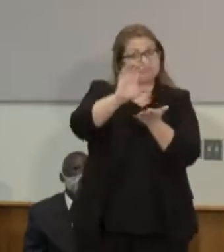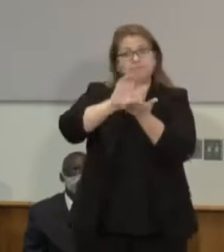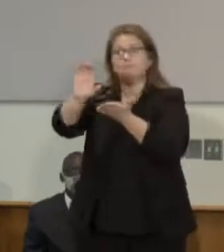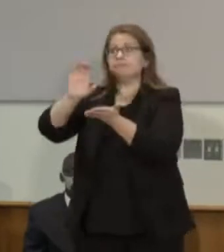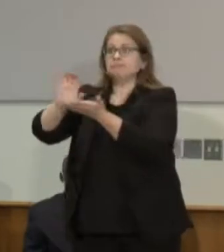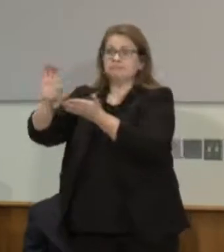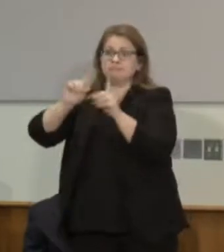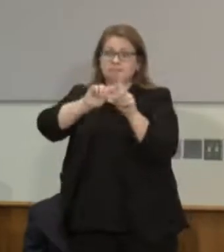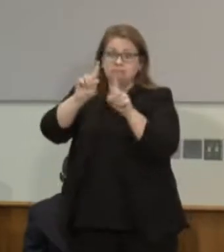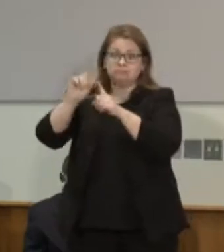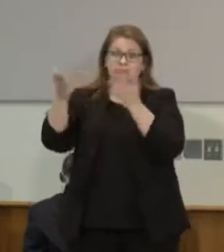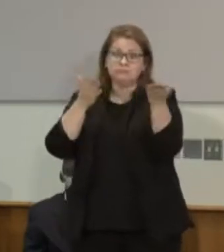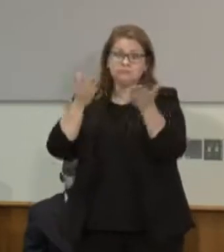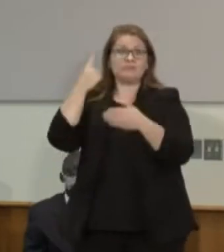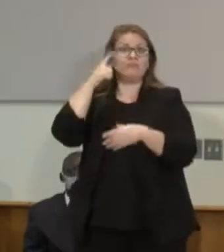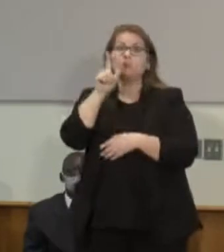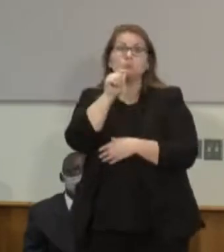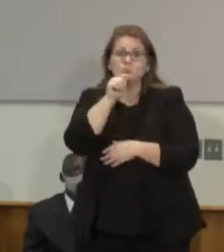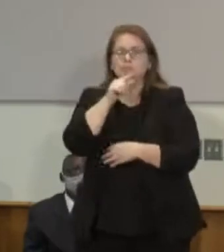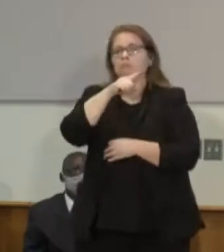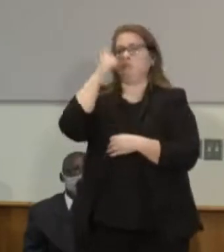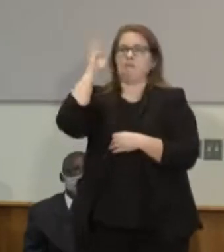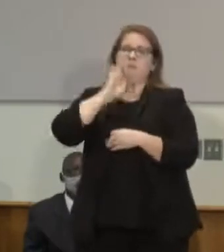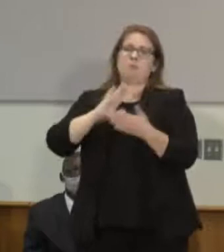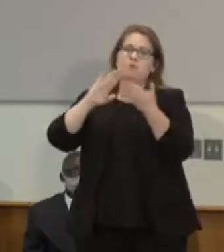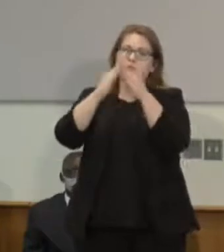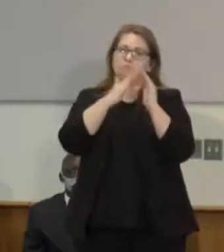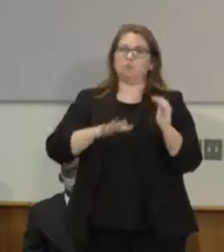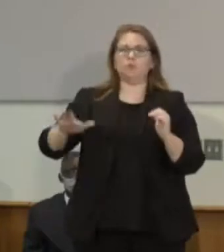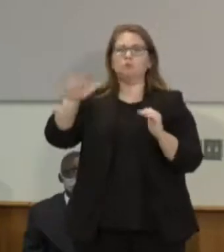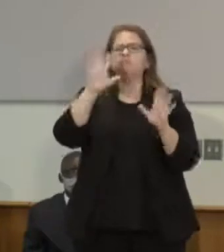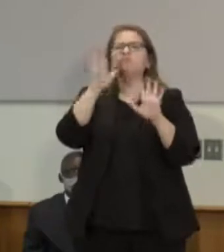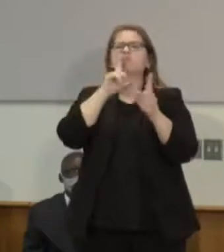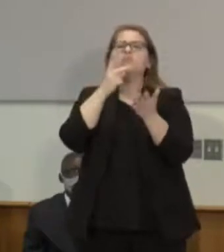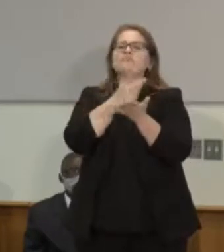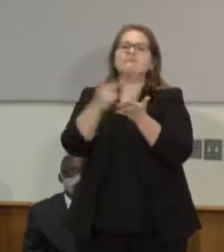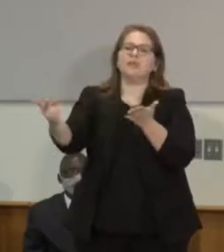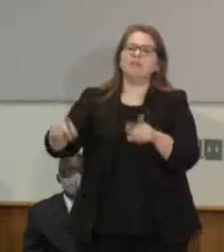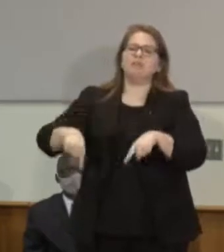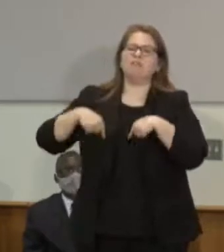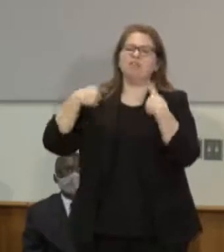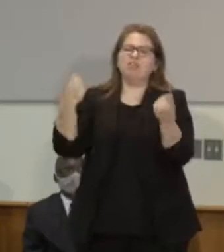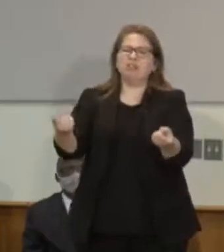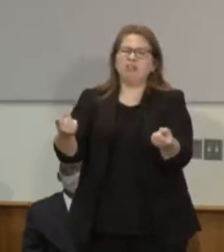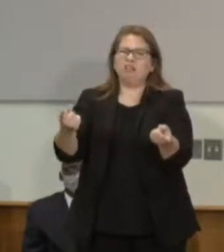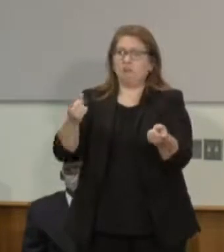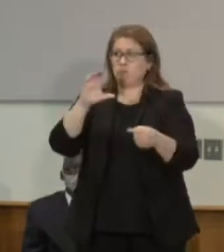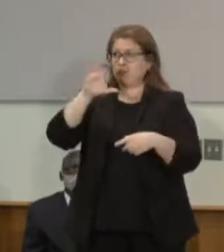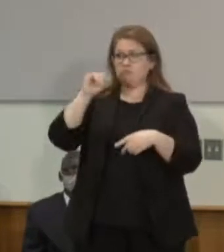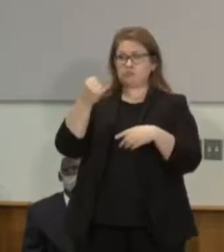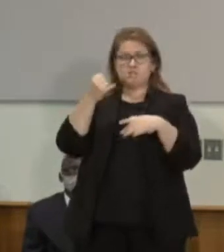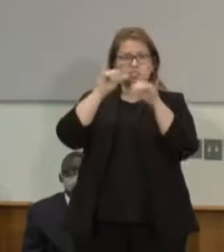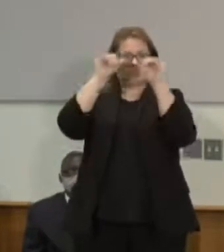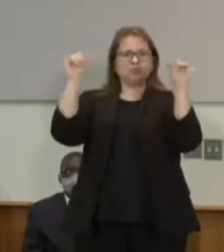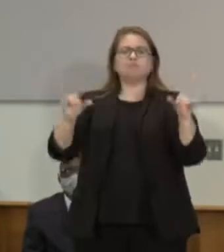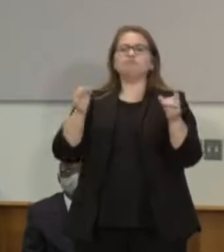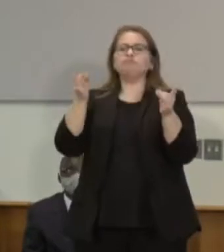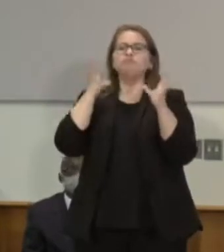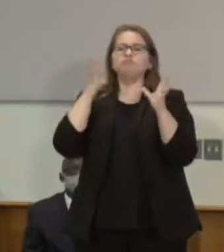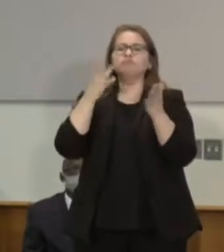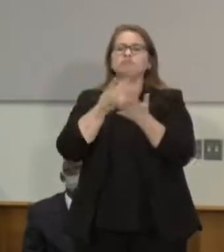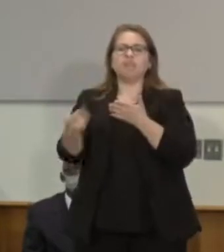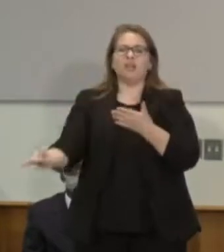to black and brown communities that have been failed by the criminal justice system. Black folks are sick and tired